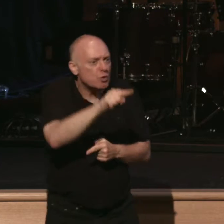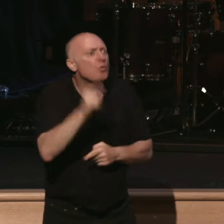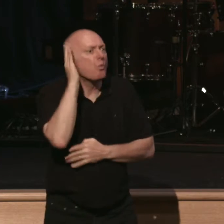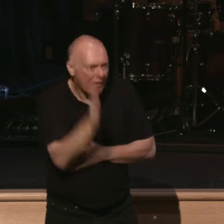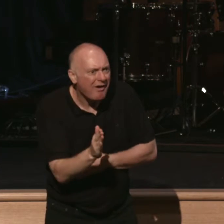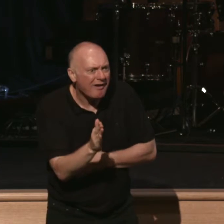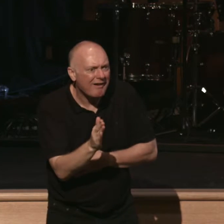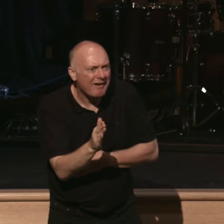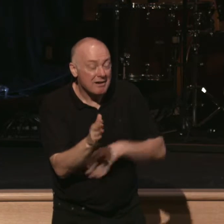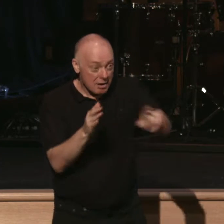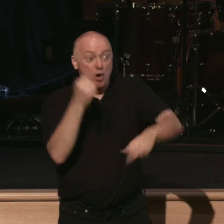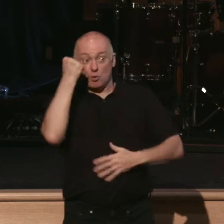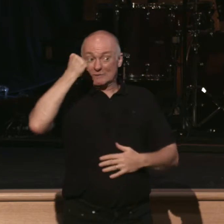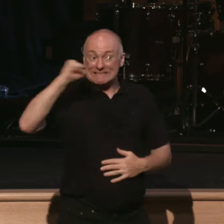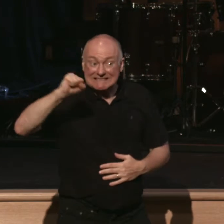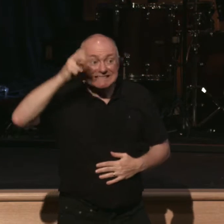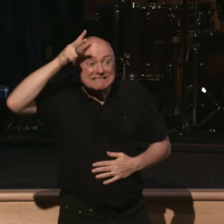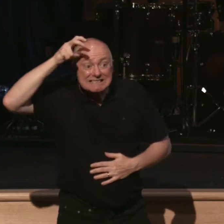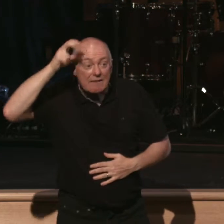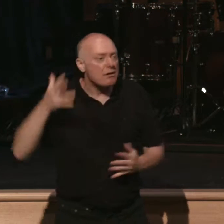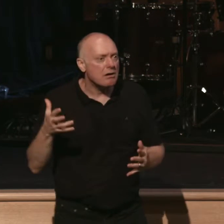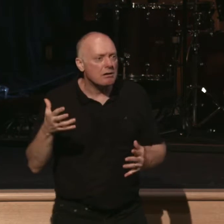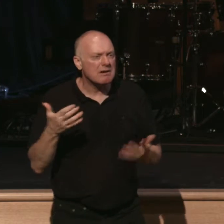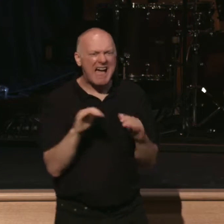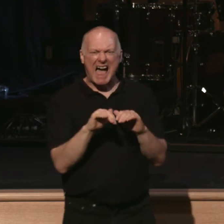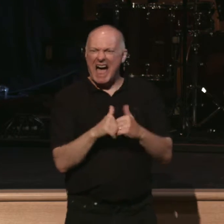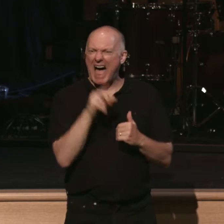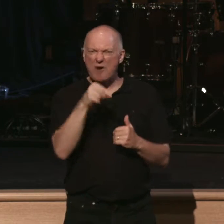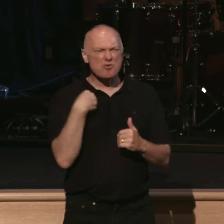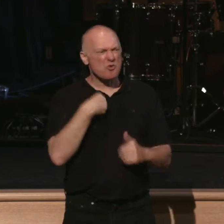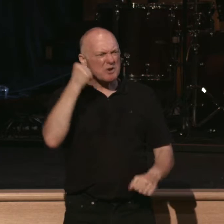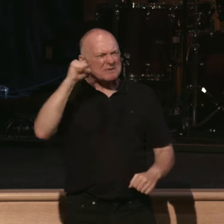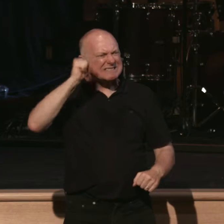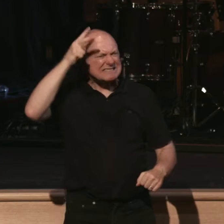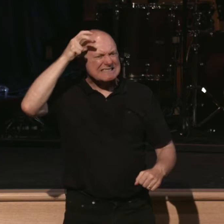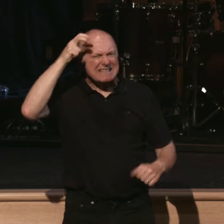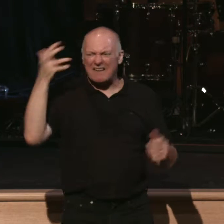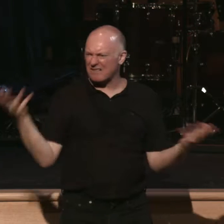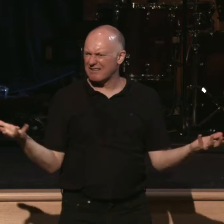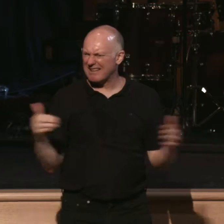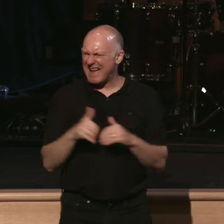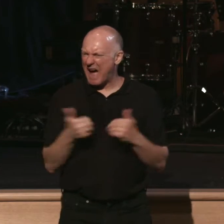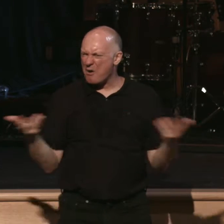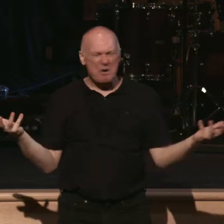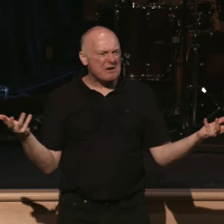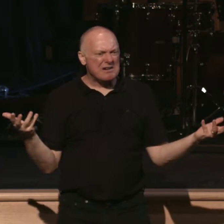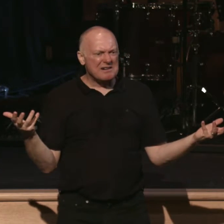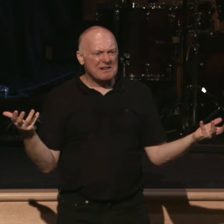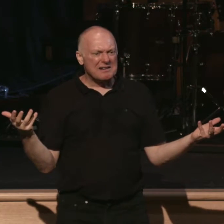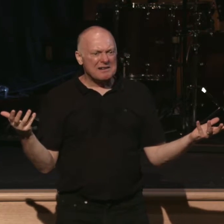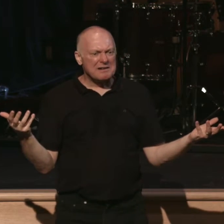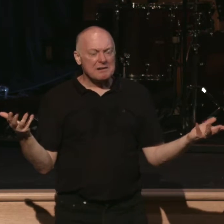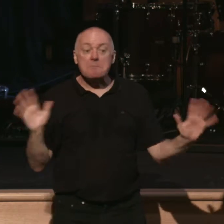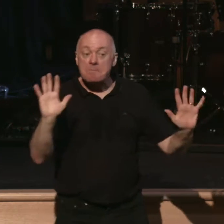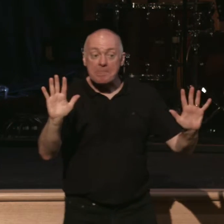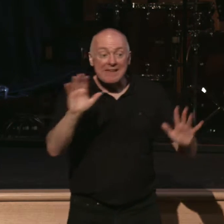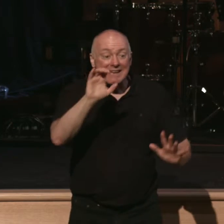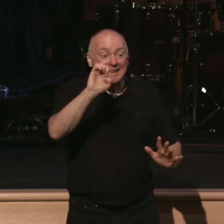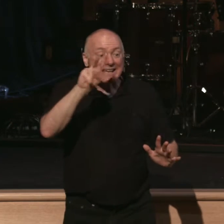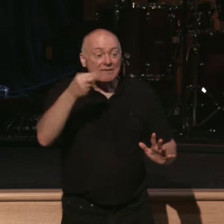Resist the devil. How do we go about resisting the devil? Well, Ephesians 6.16